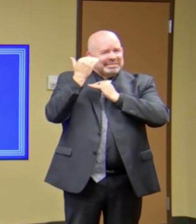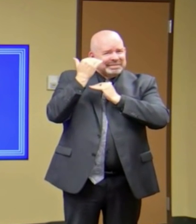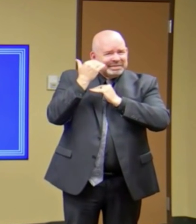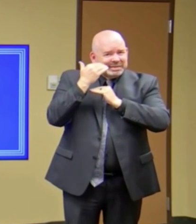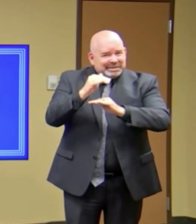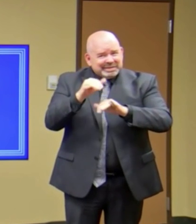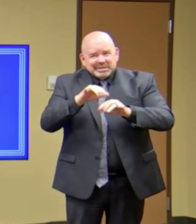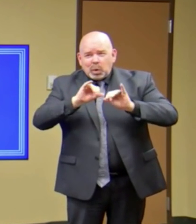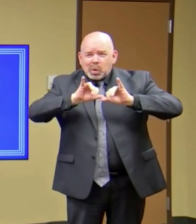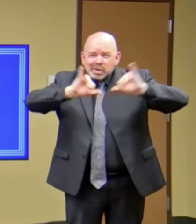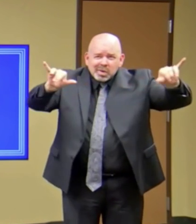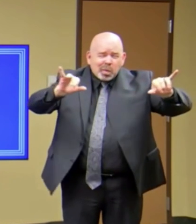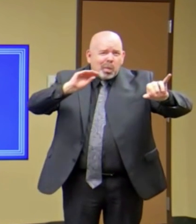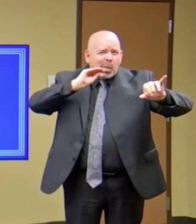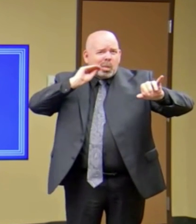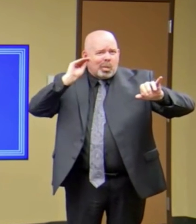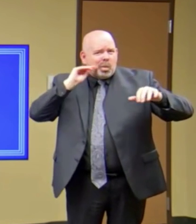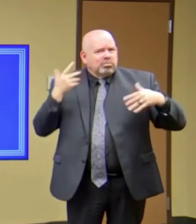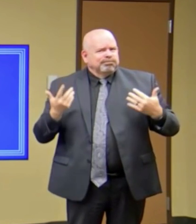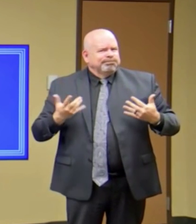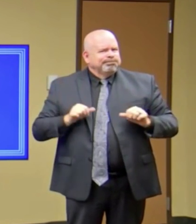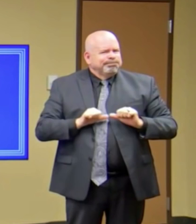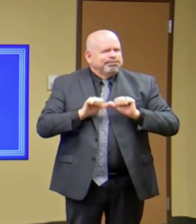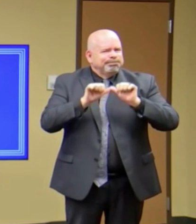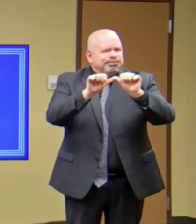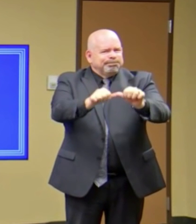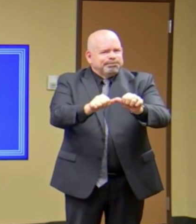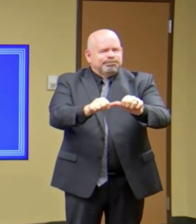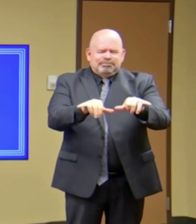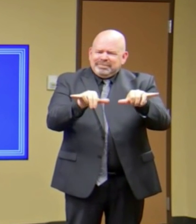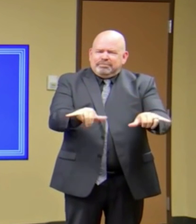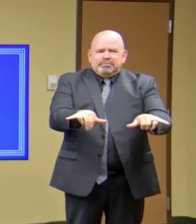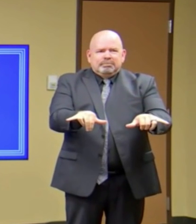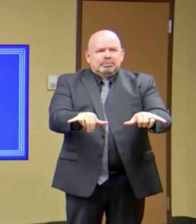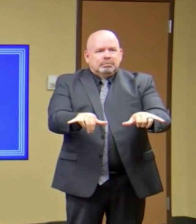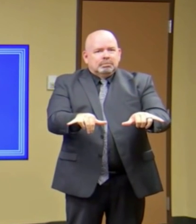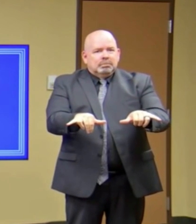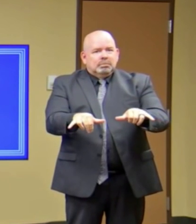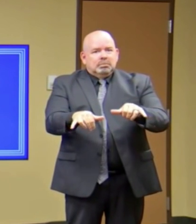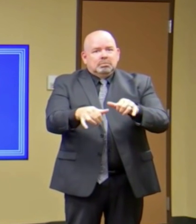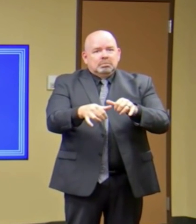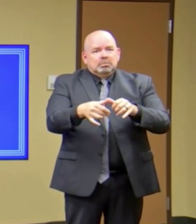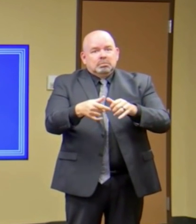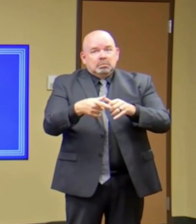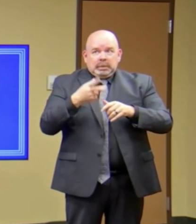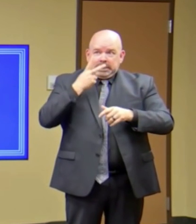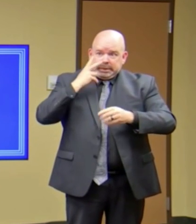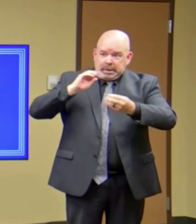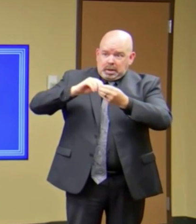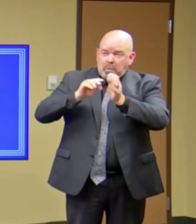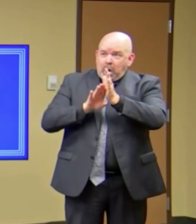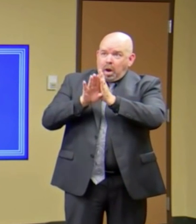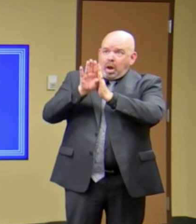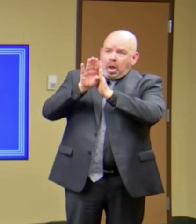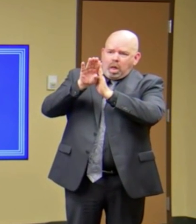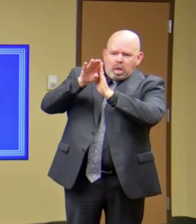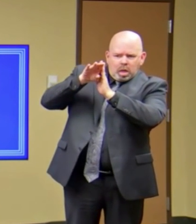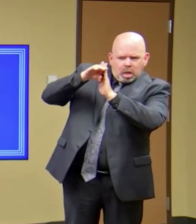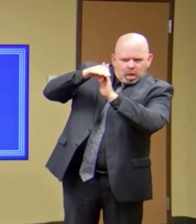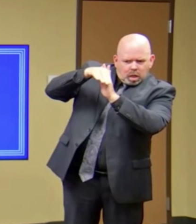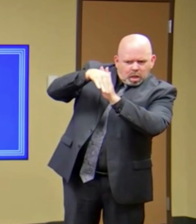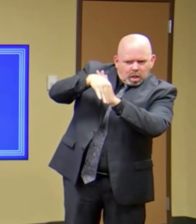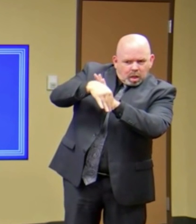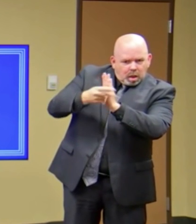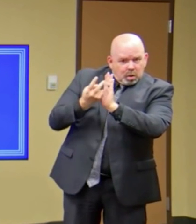that have been so successful until you have two weeks of decline. Now, what does decline look like? Well, that would be